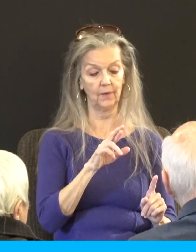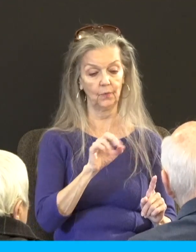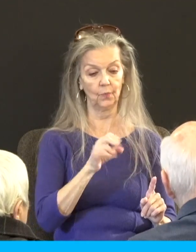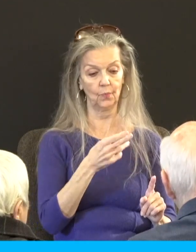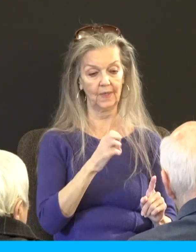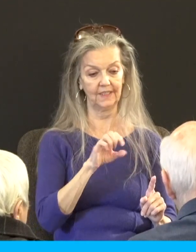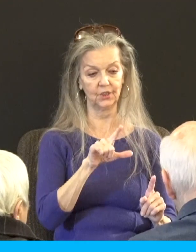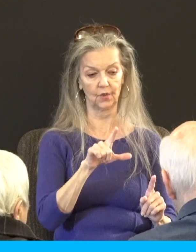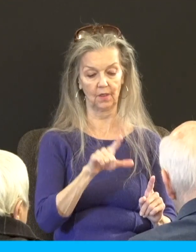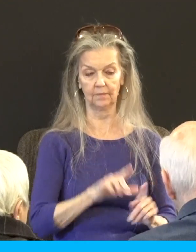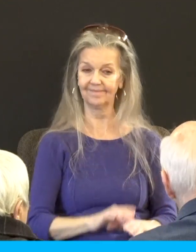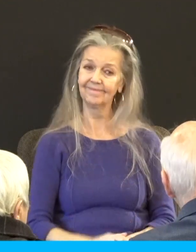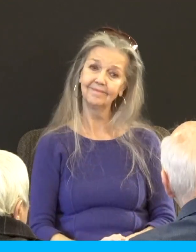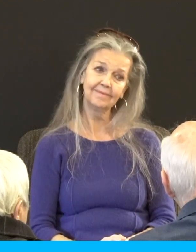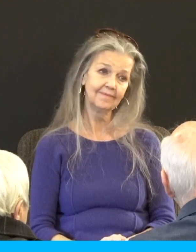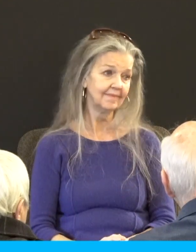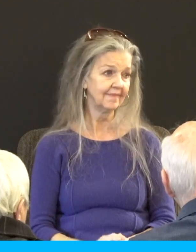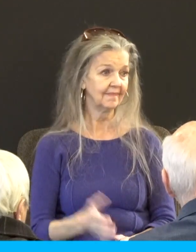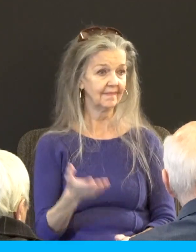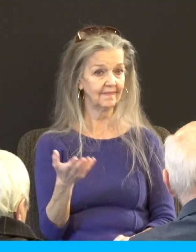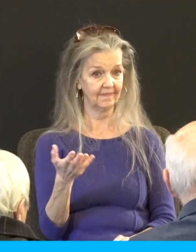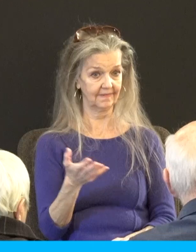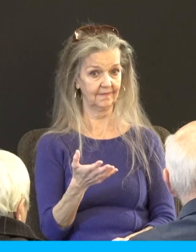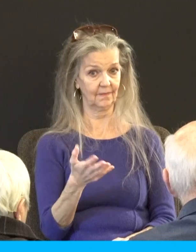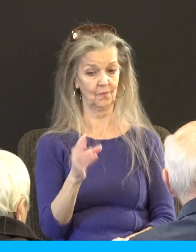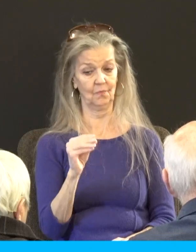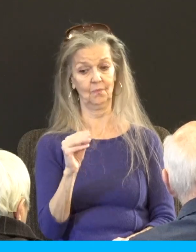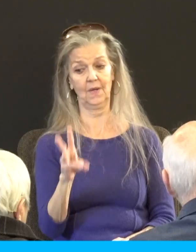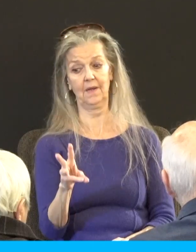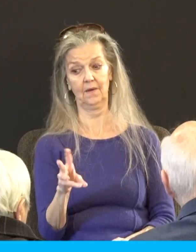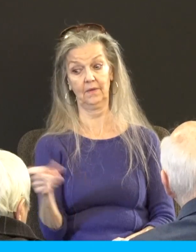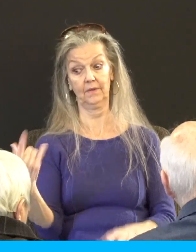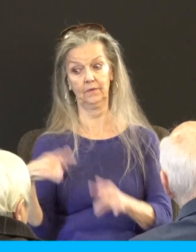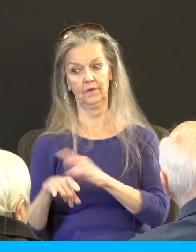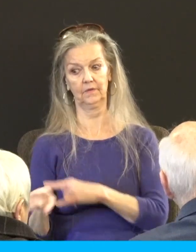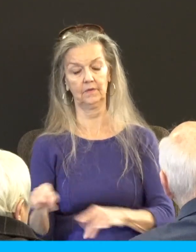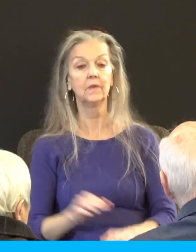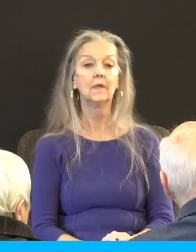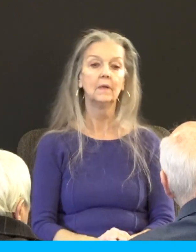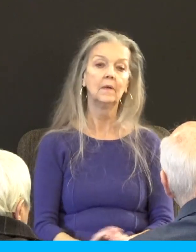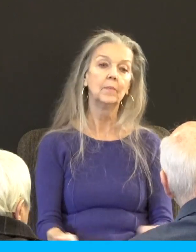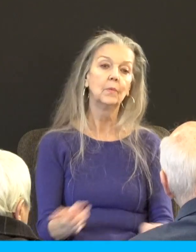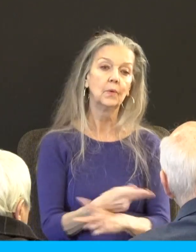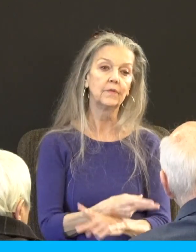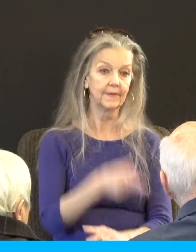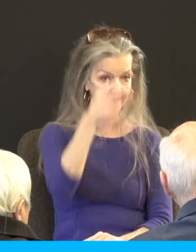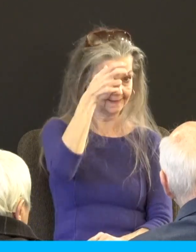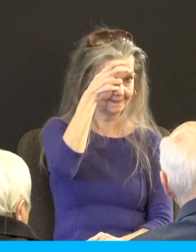see I'm not the only one I'm like wow are you deceived here's the worst thing Satan loves to deceive